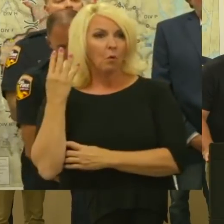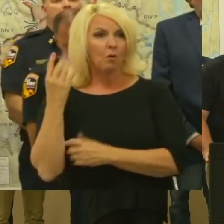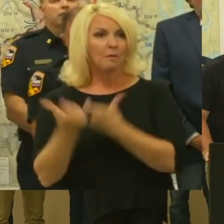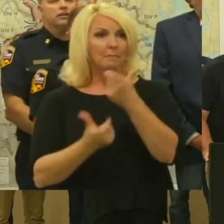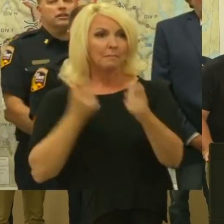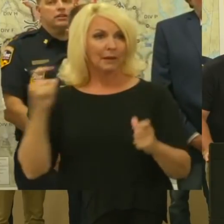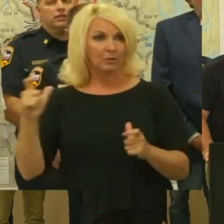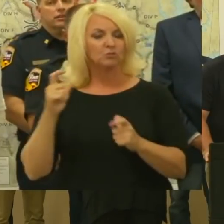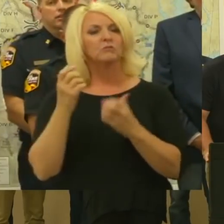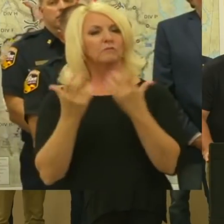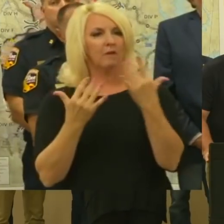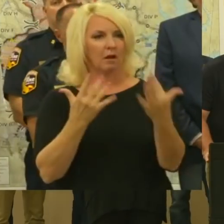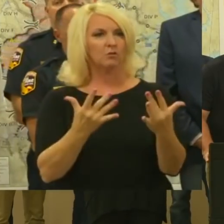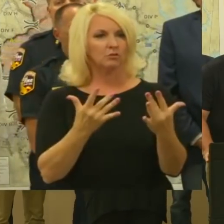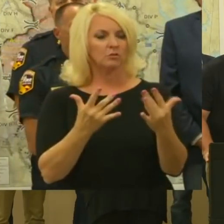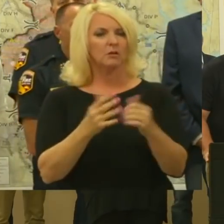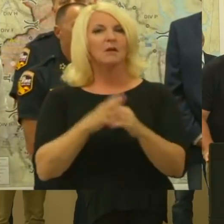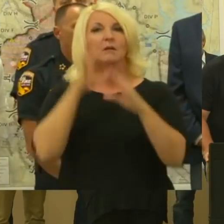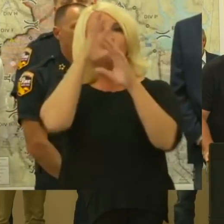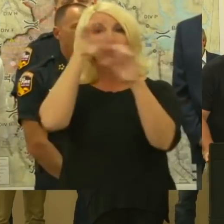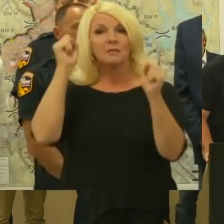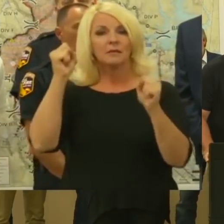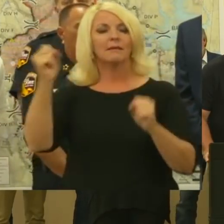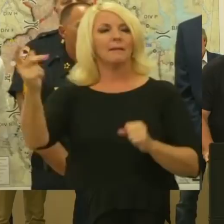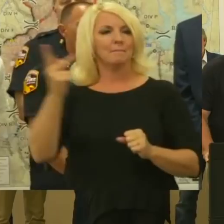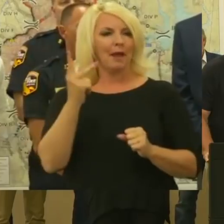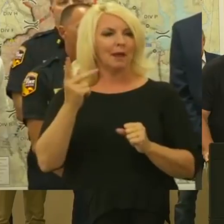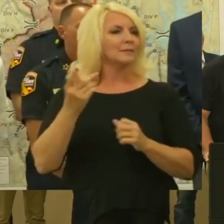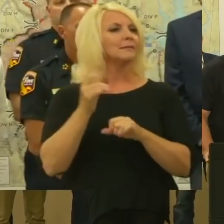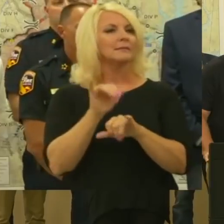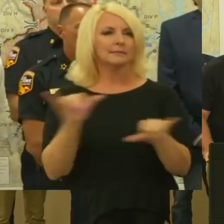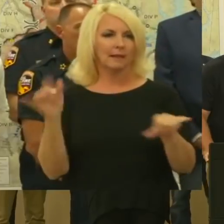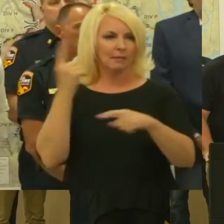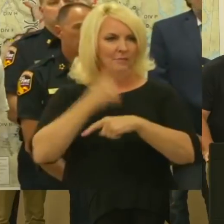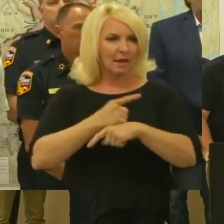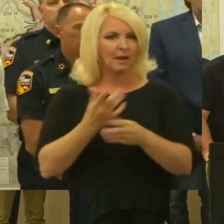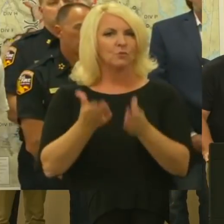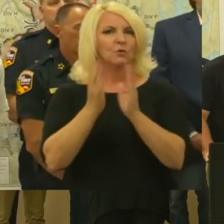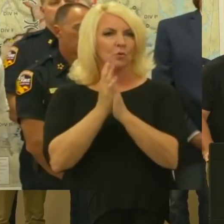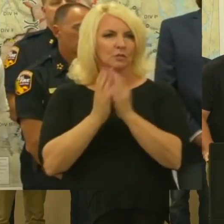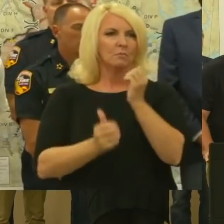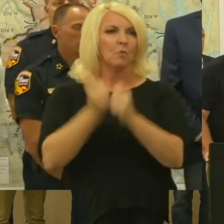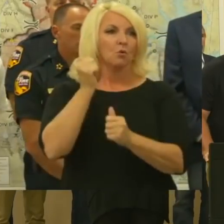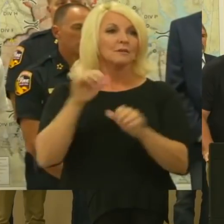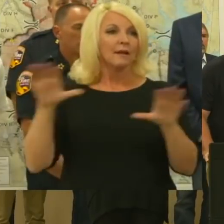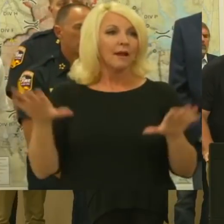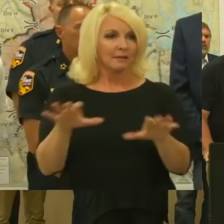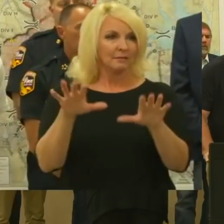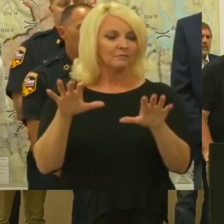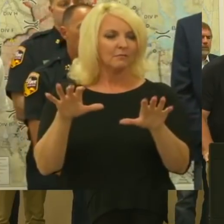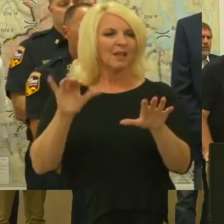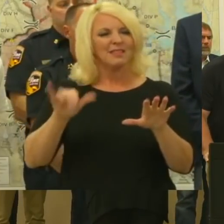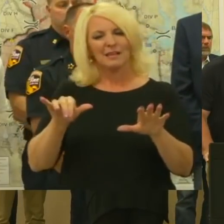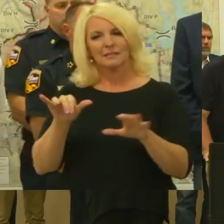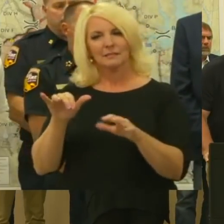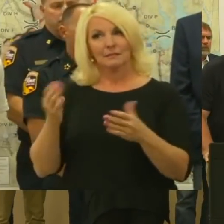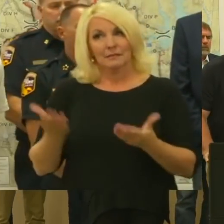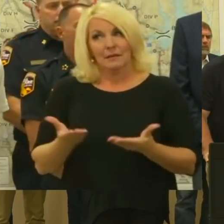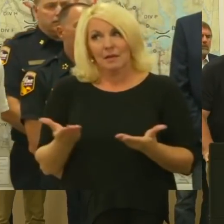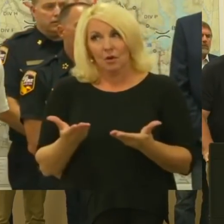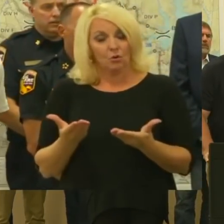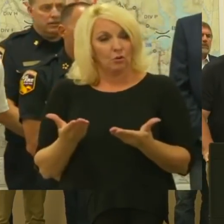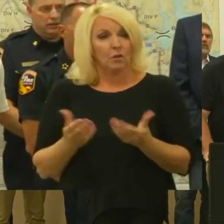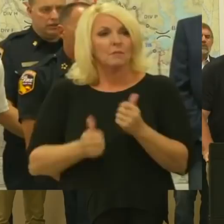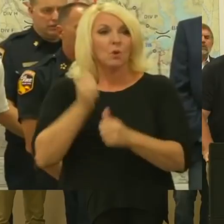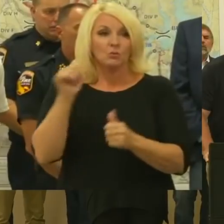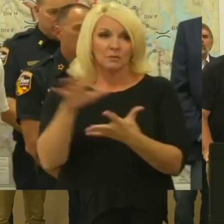in his request. The president came back the same day, made the request on the most active fire that day with the most damage, which is the fire here in Shasta